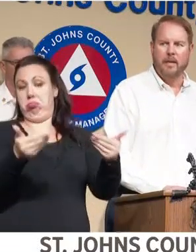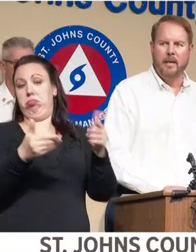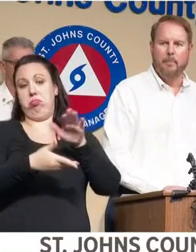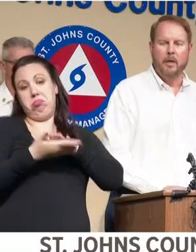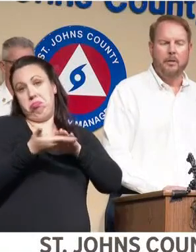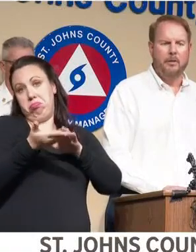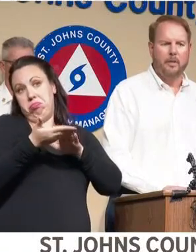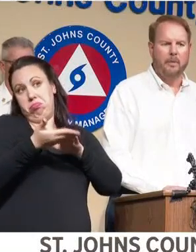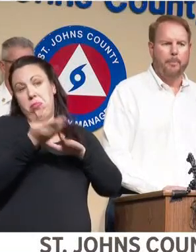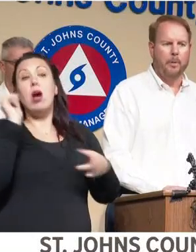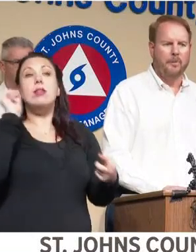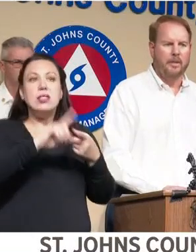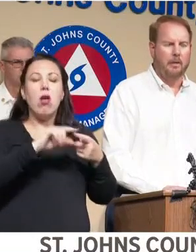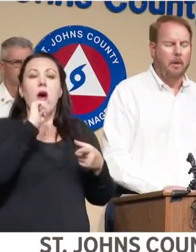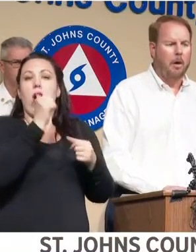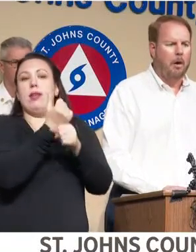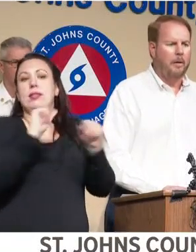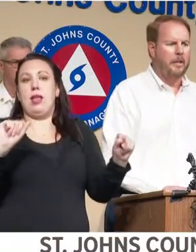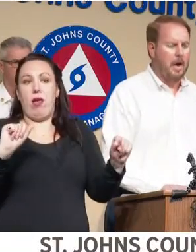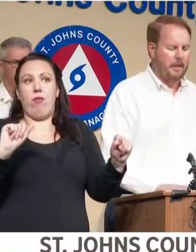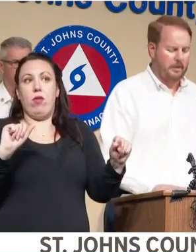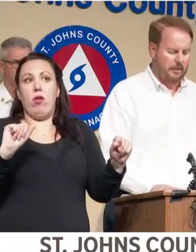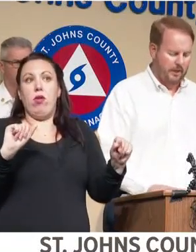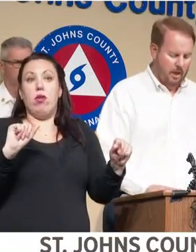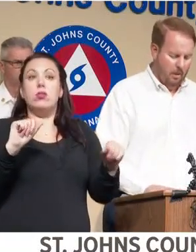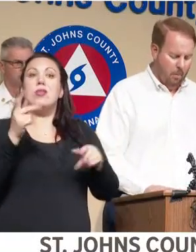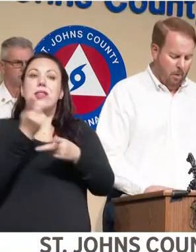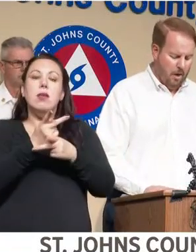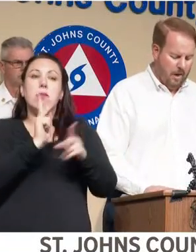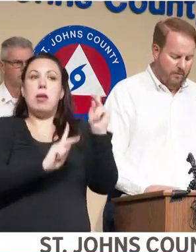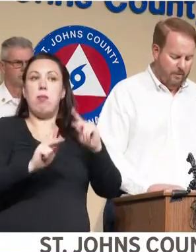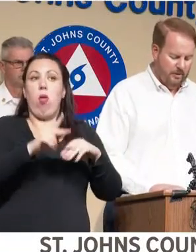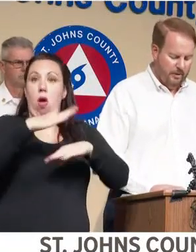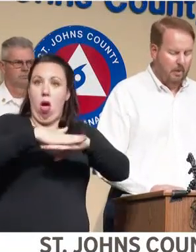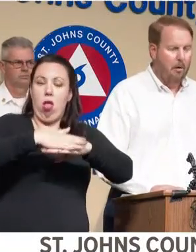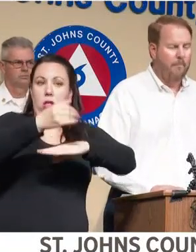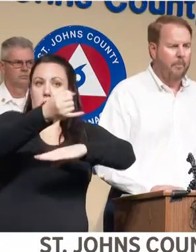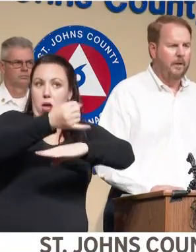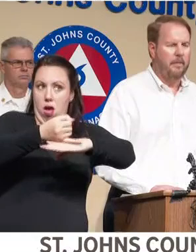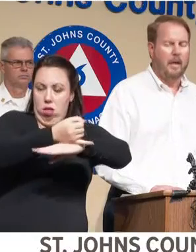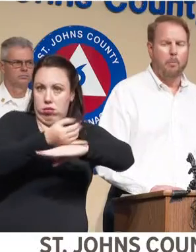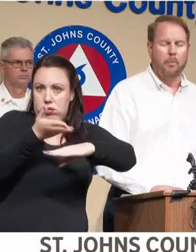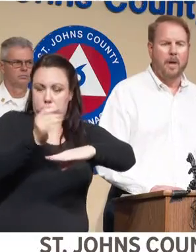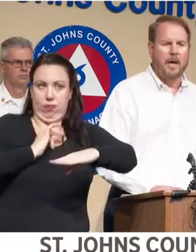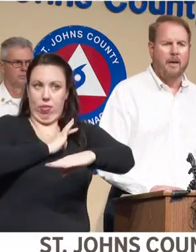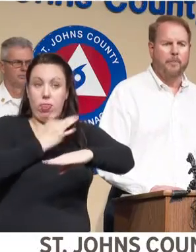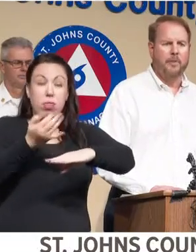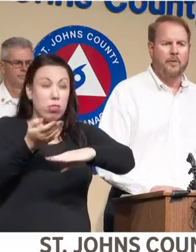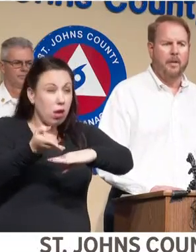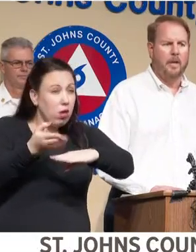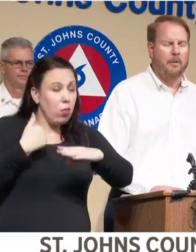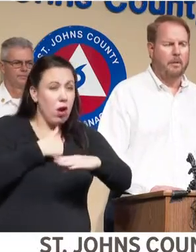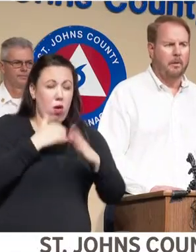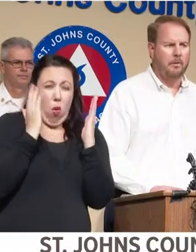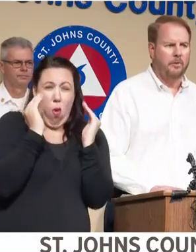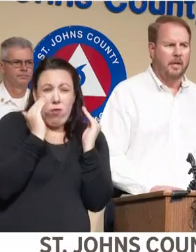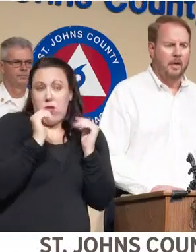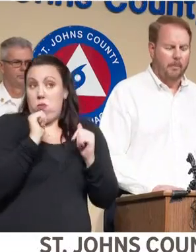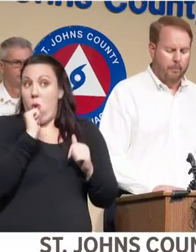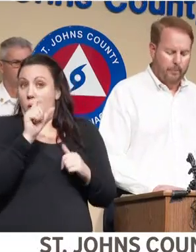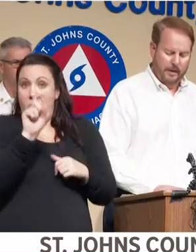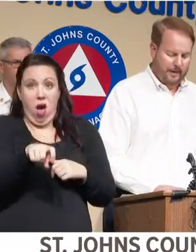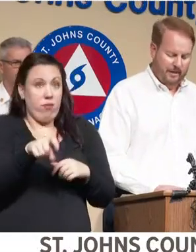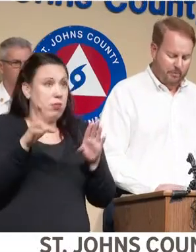unsafe to keep utility personnel on the islands. We're optimistic or hopeful that they will not have to be shut down or